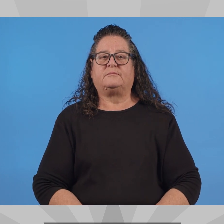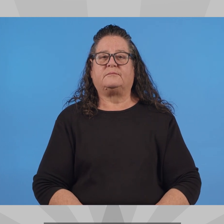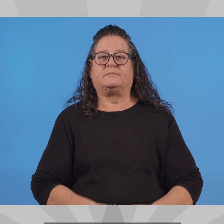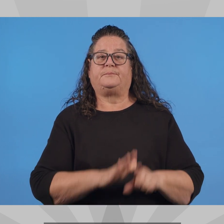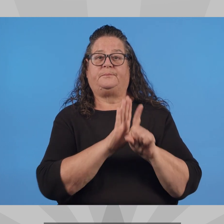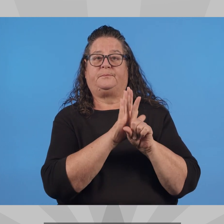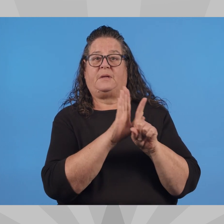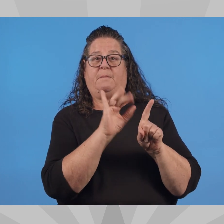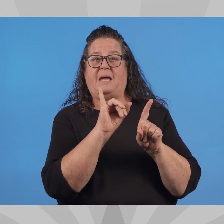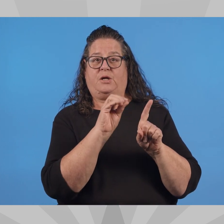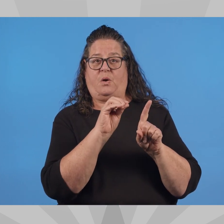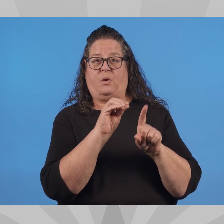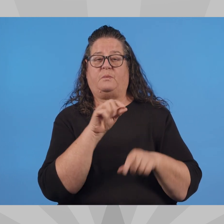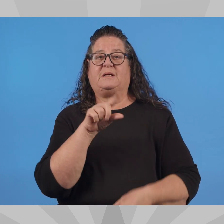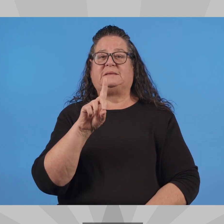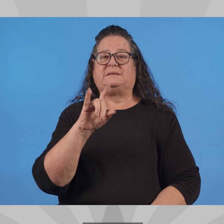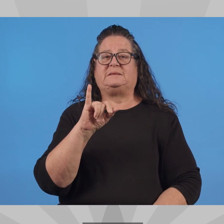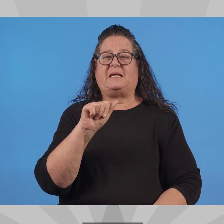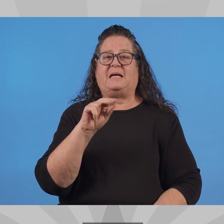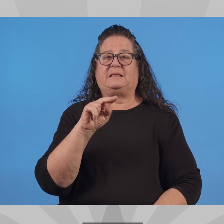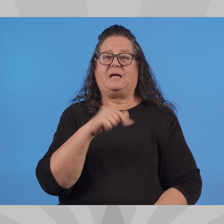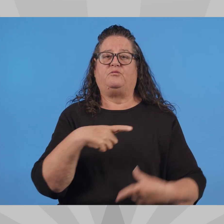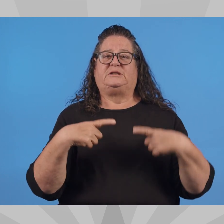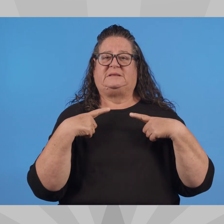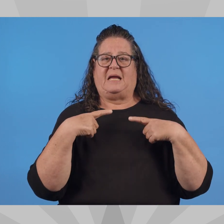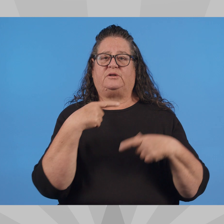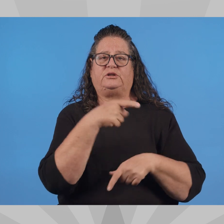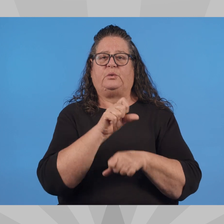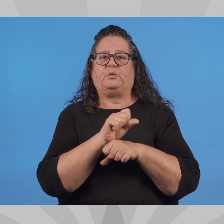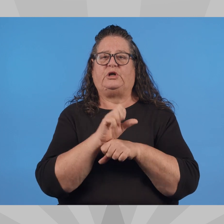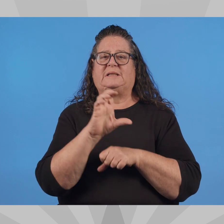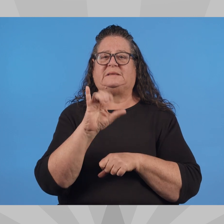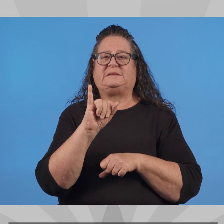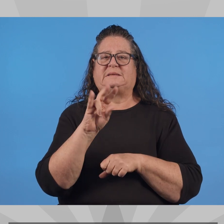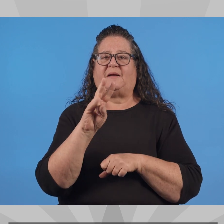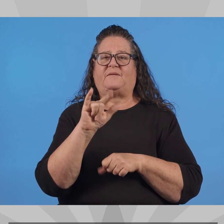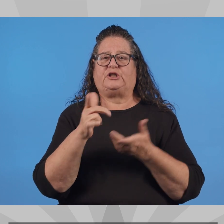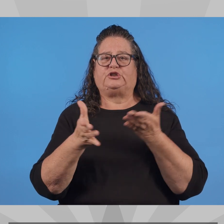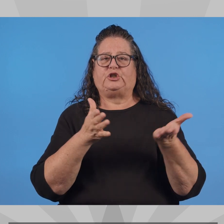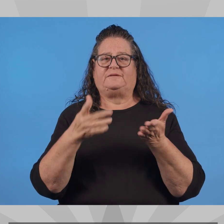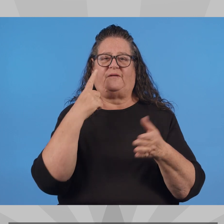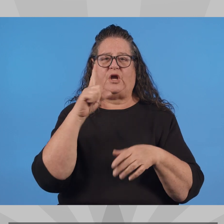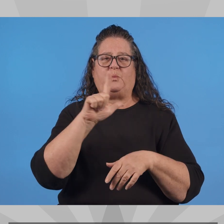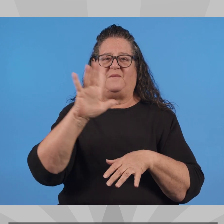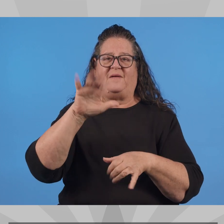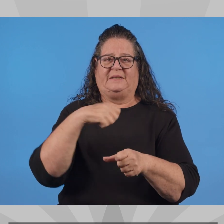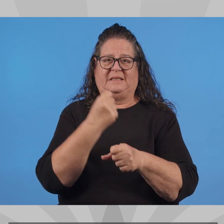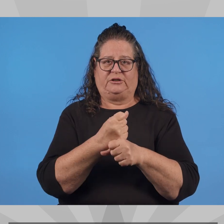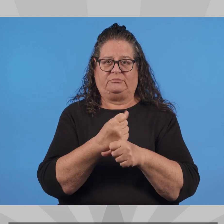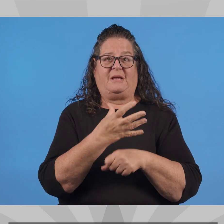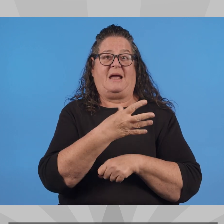None Submitted Biography Diana retired from 25